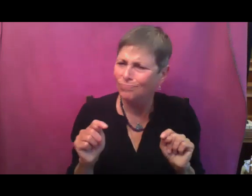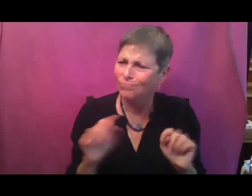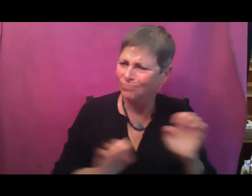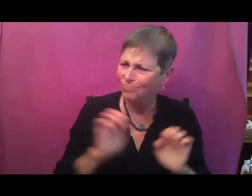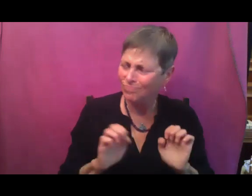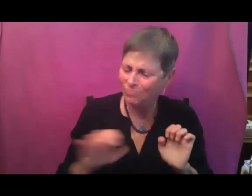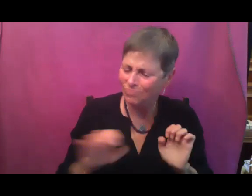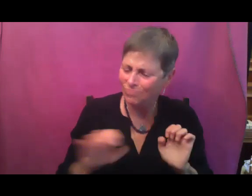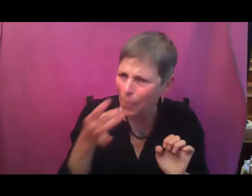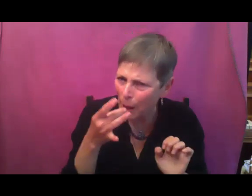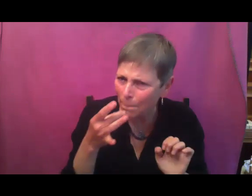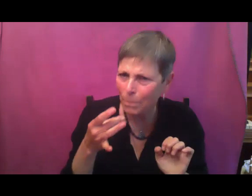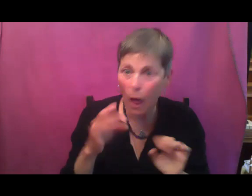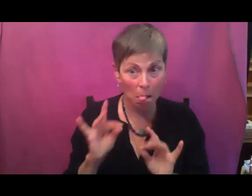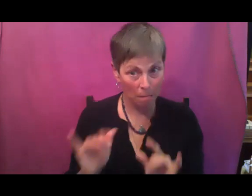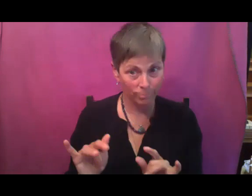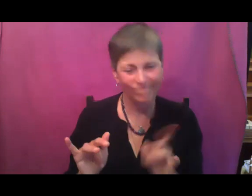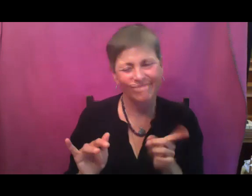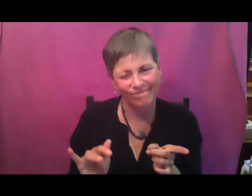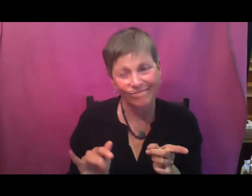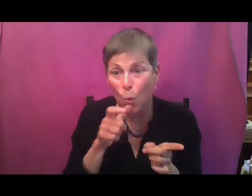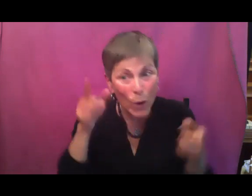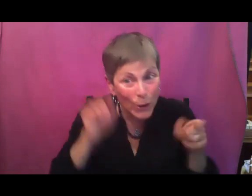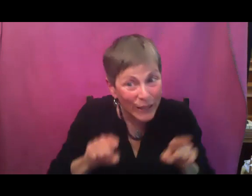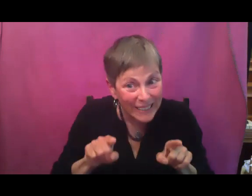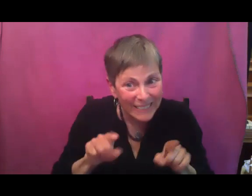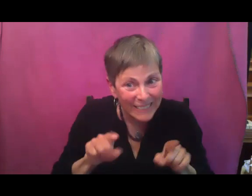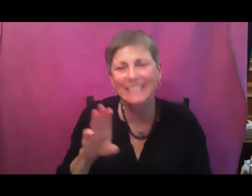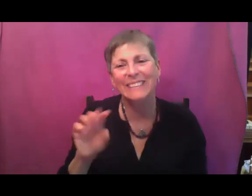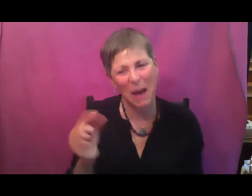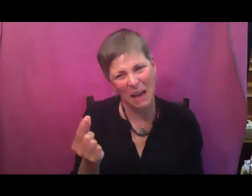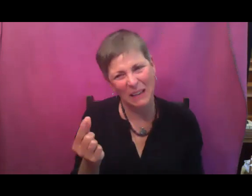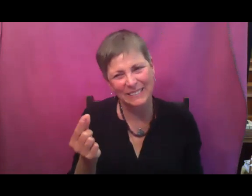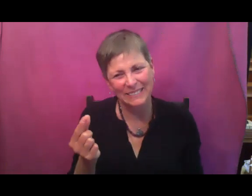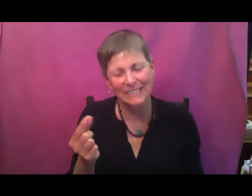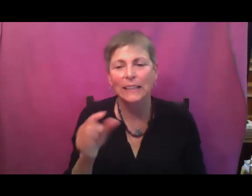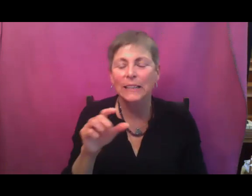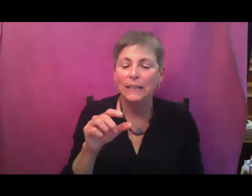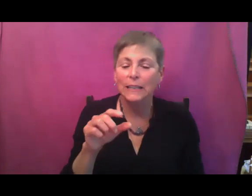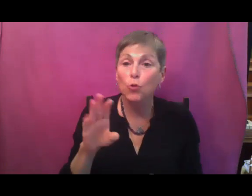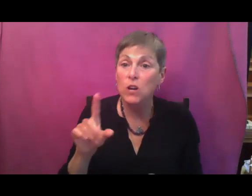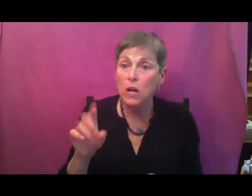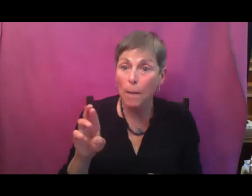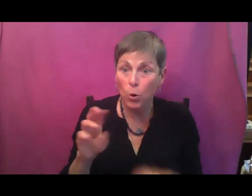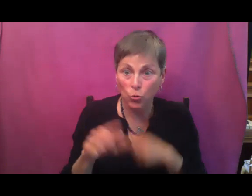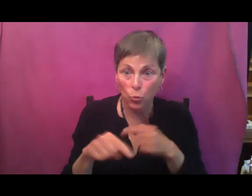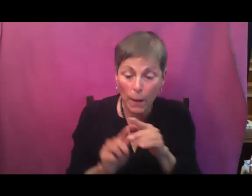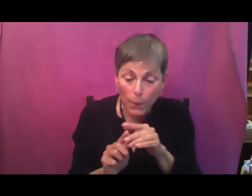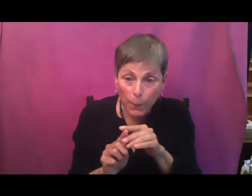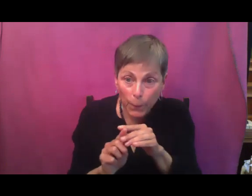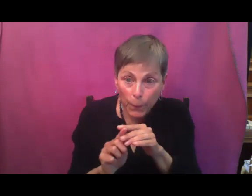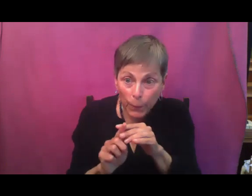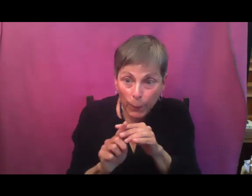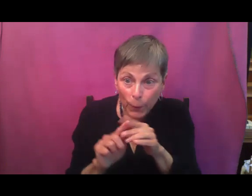slugs definitely agree. So the very tender, very sweet little cucumber seedlings are fabulous